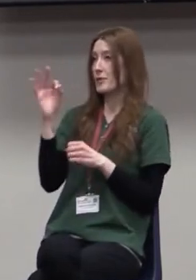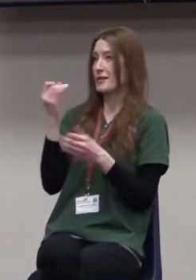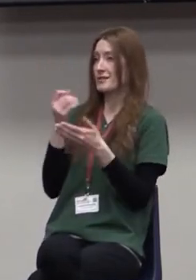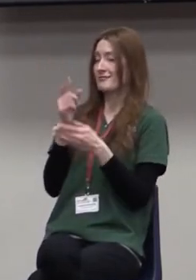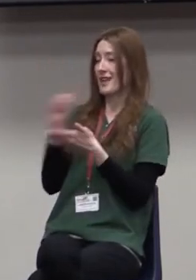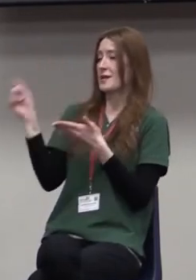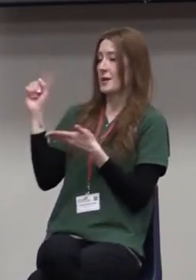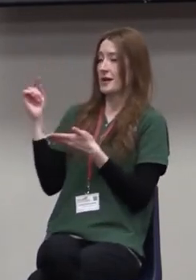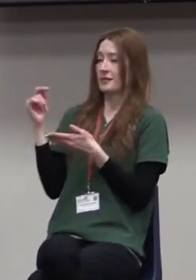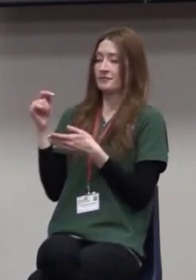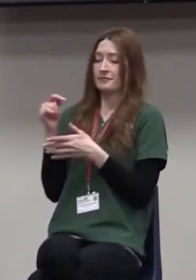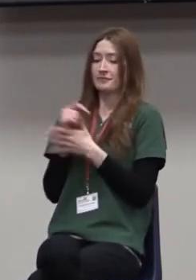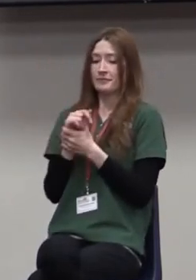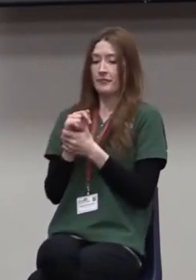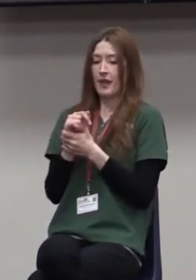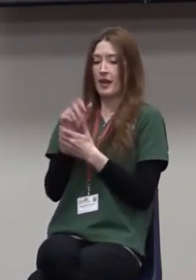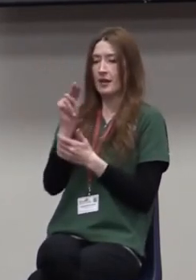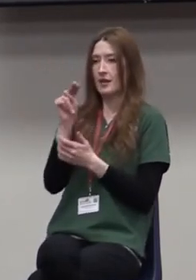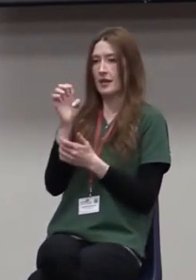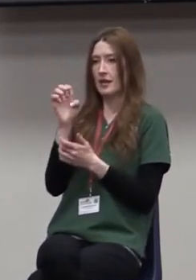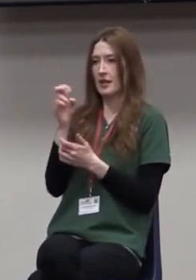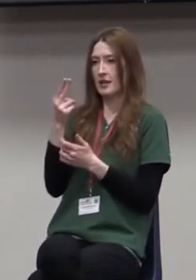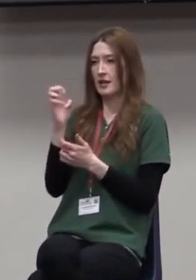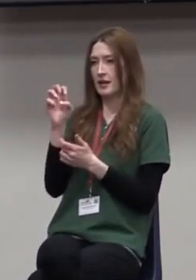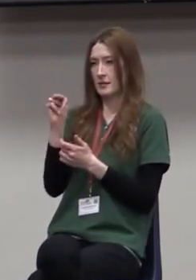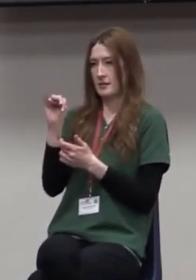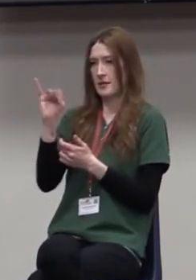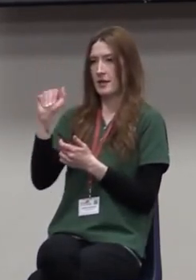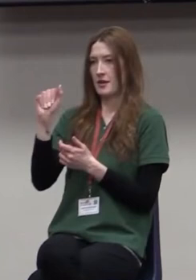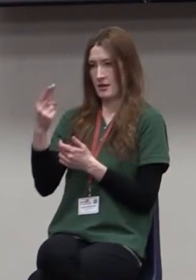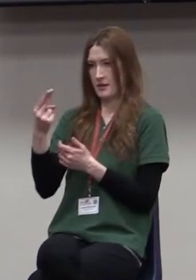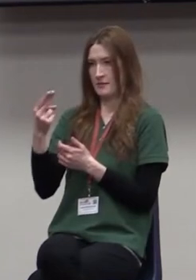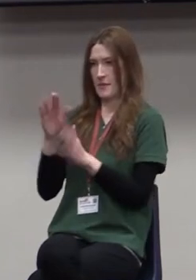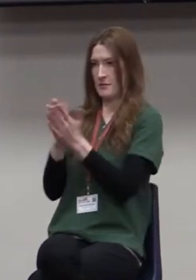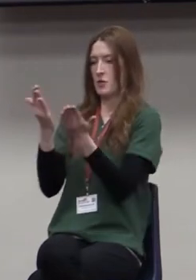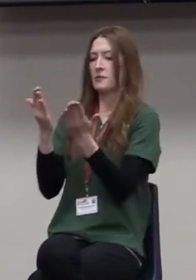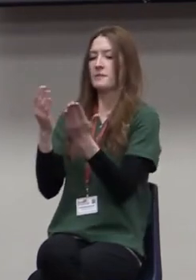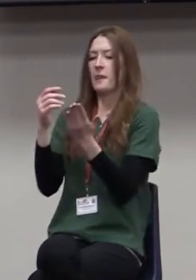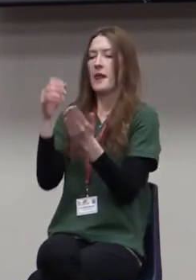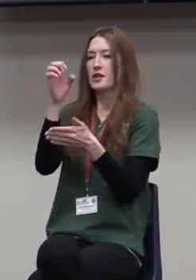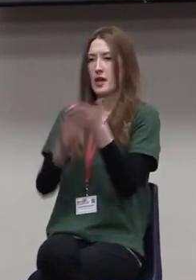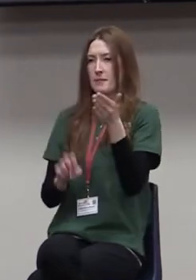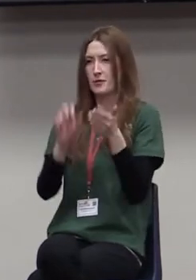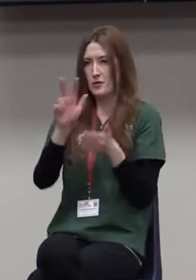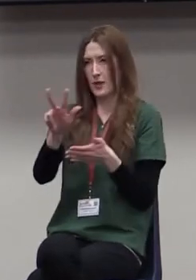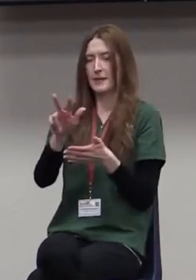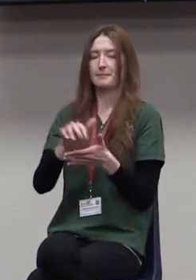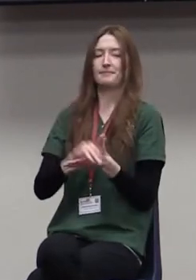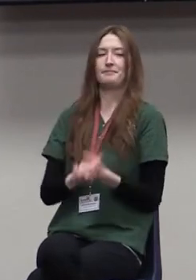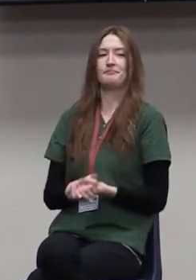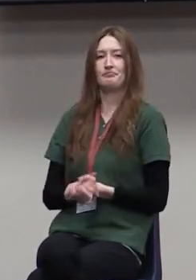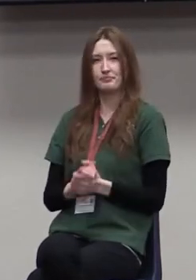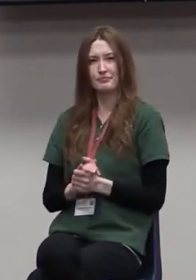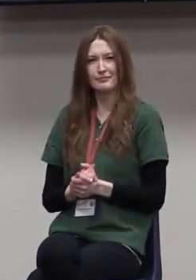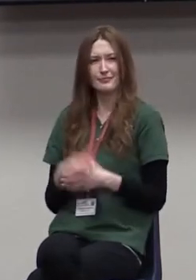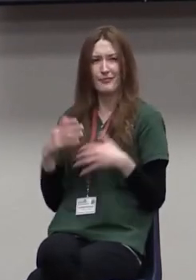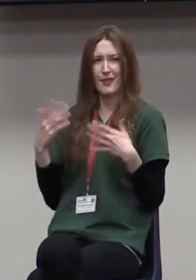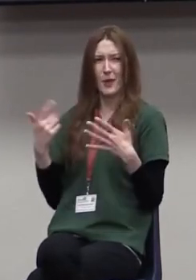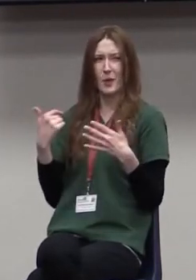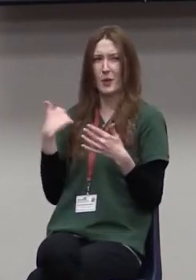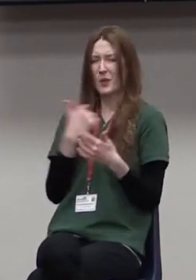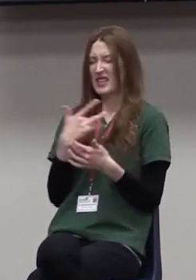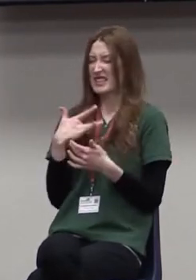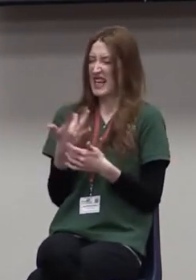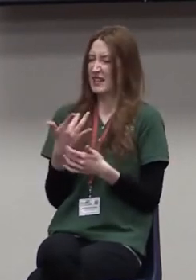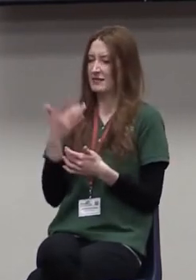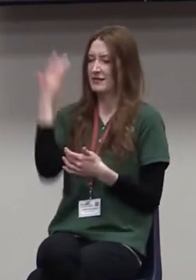the book of Nehemiah. Chapter 3. We tend to overlook chapter 3. You know that? It's got a lot of names in there we don't know how to pronounce. And